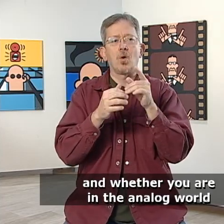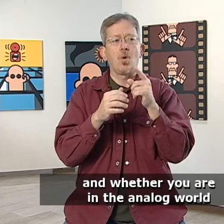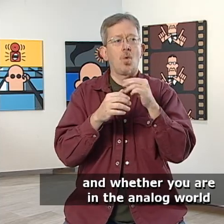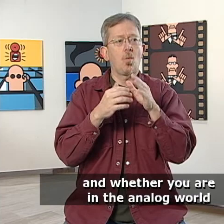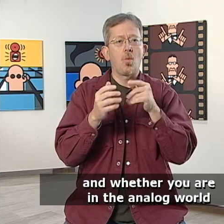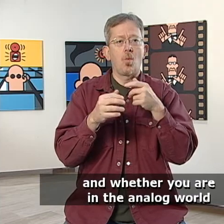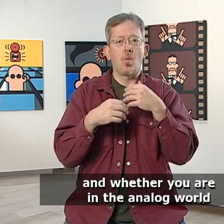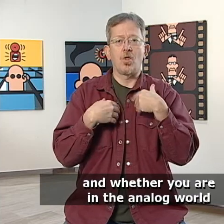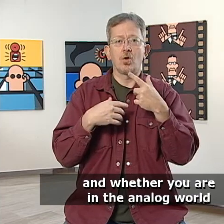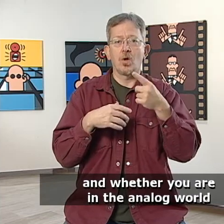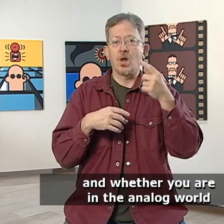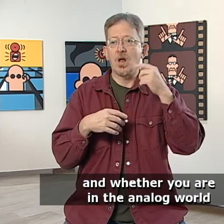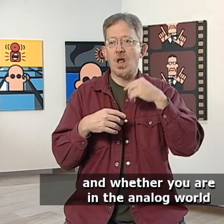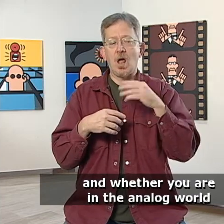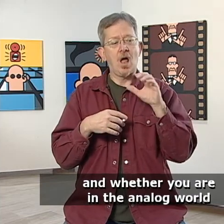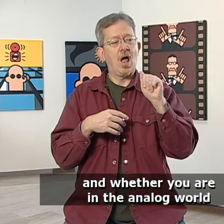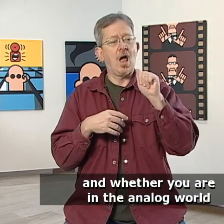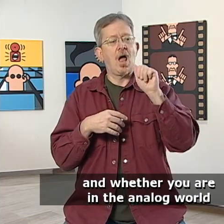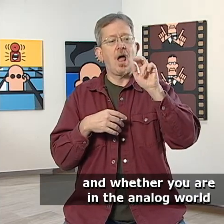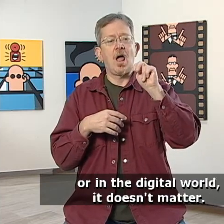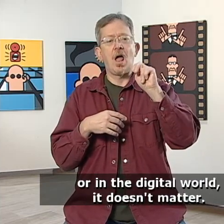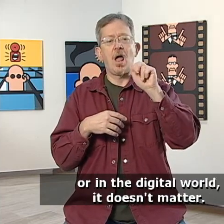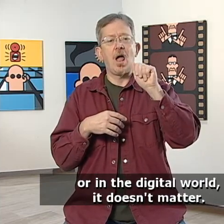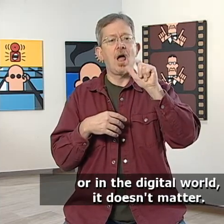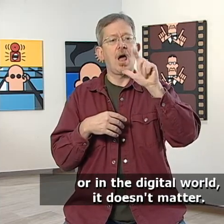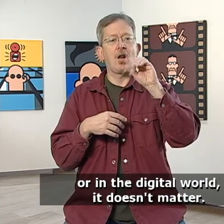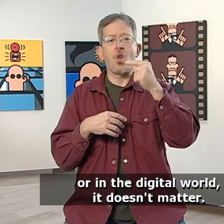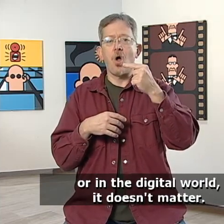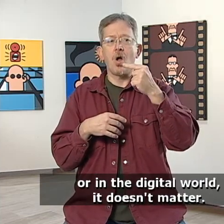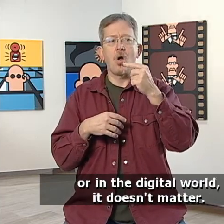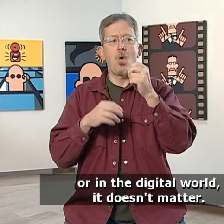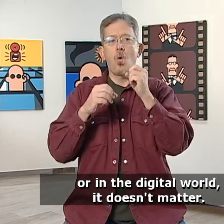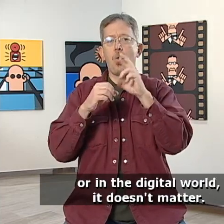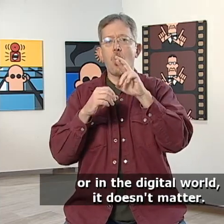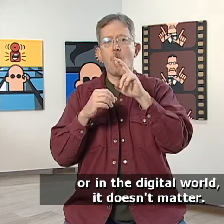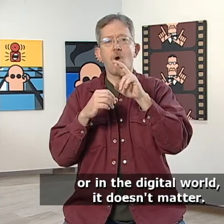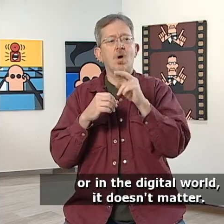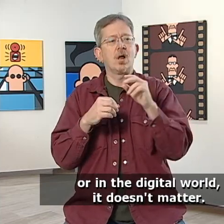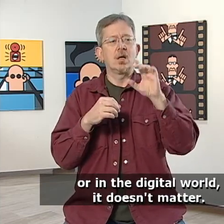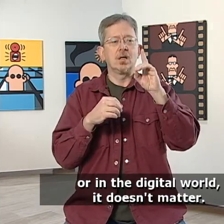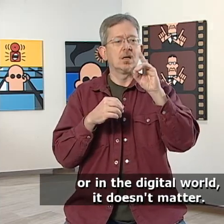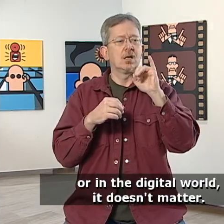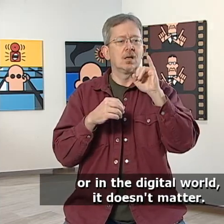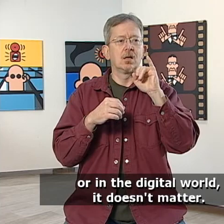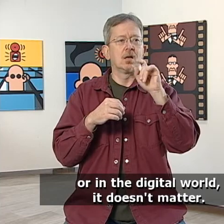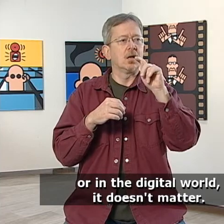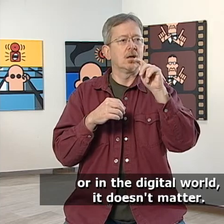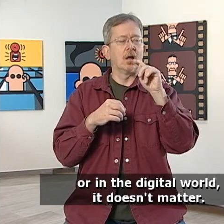And whether you are in the analog world or in the digital world, it doesn't matter.